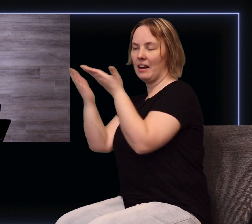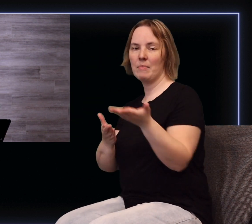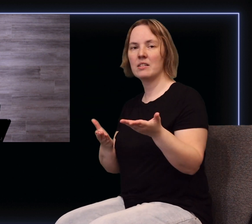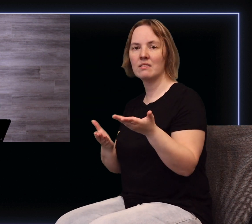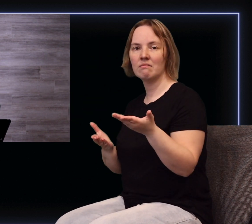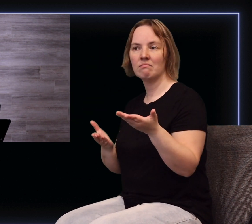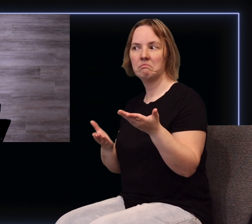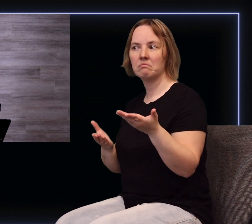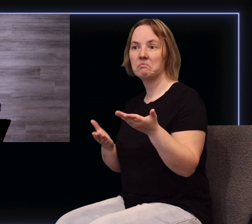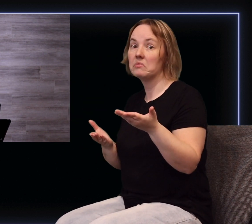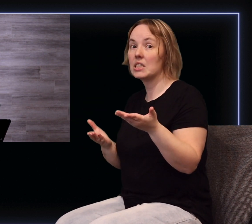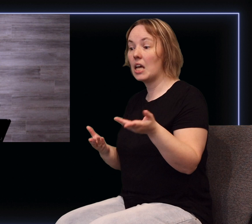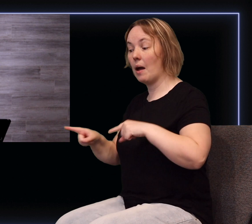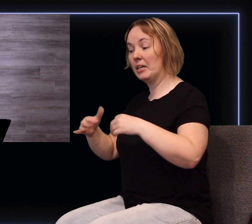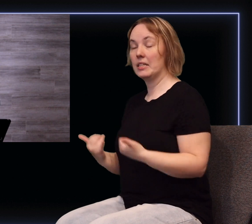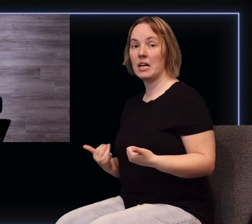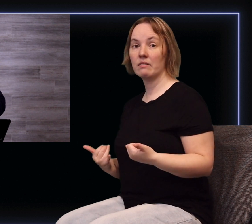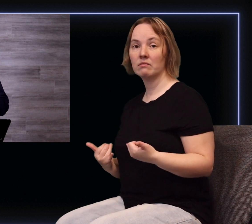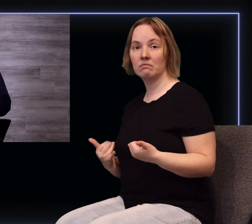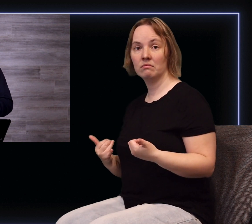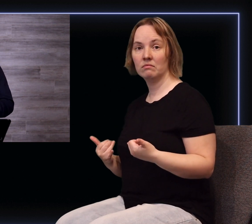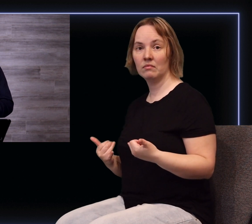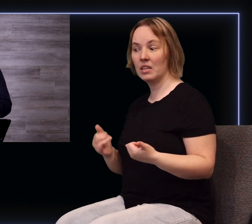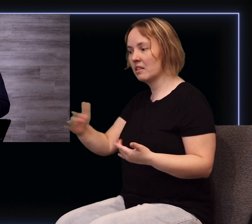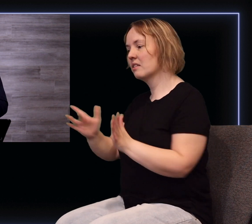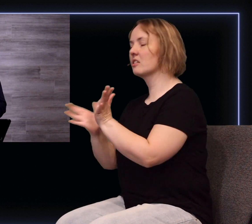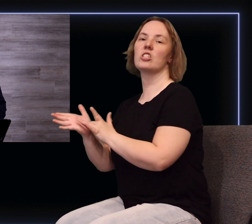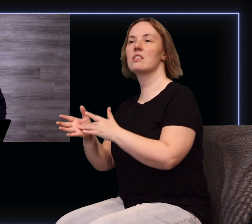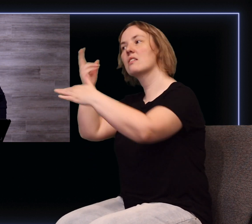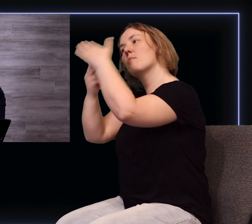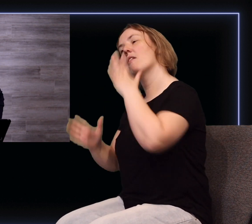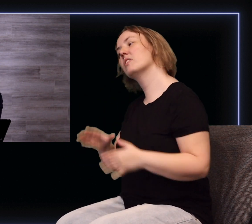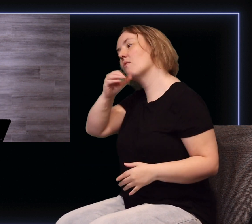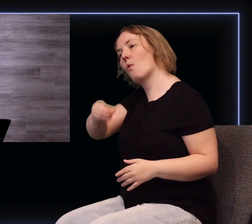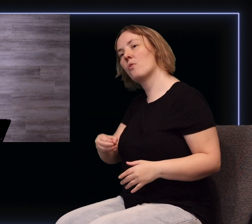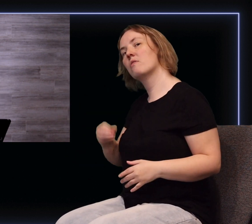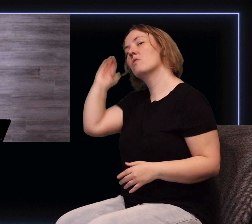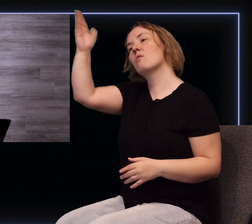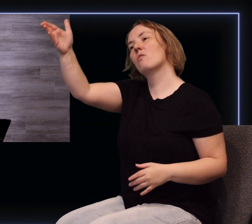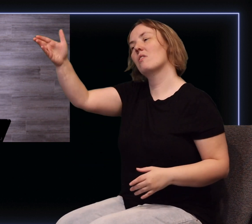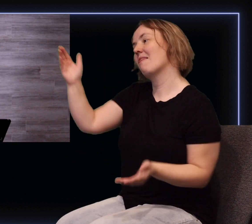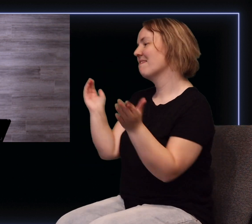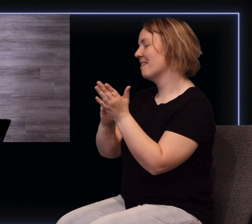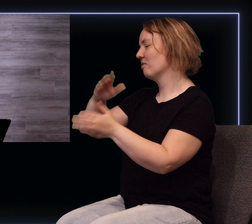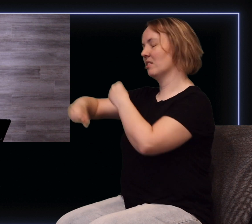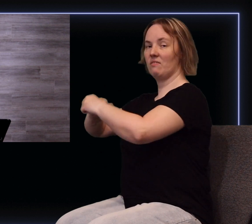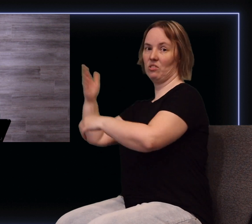coming or actually happen today. The things that Jesus and the prophets of old foretold thousands of years